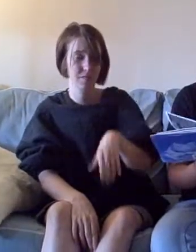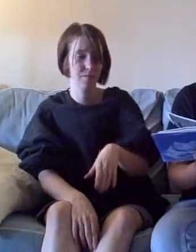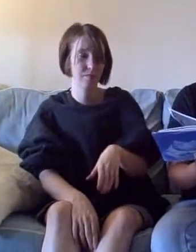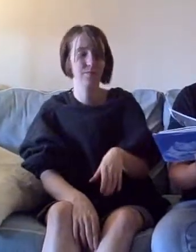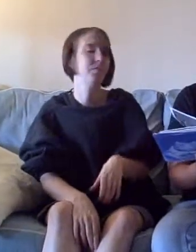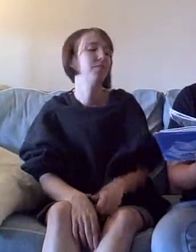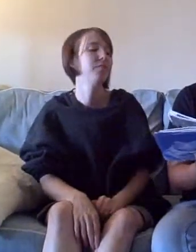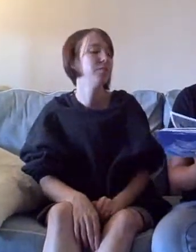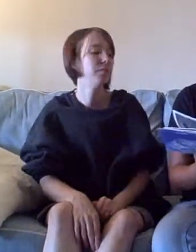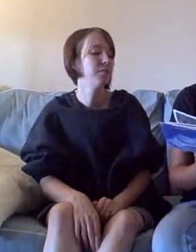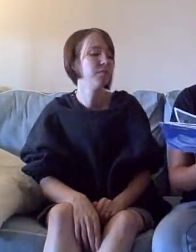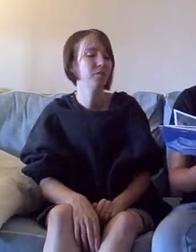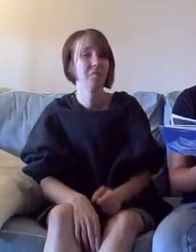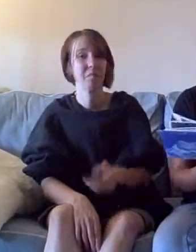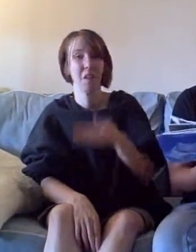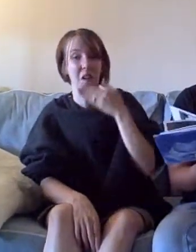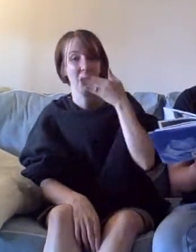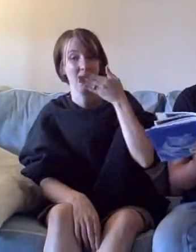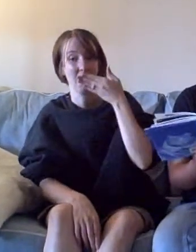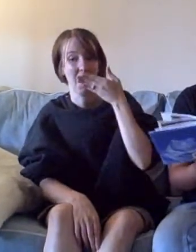Bad breath.